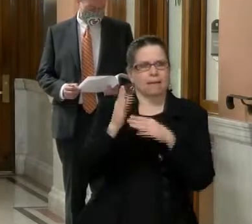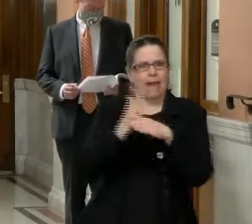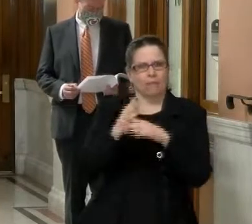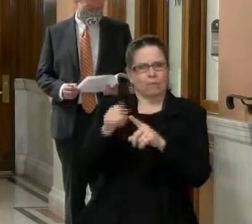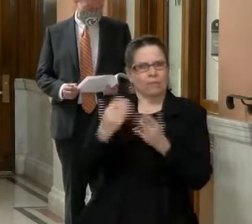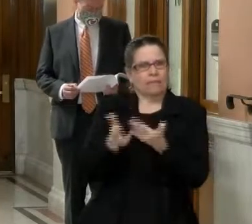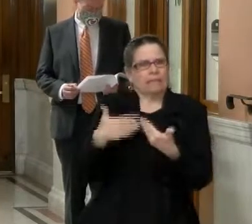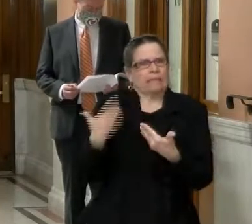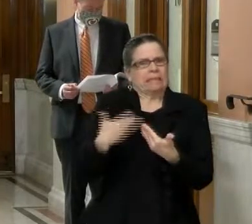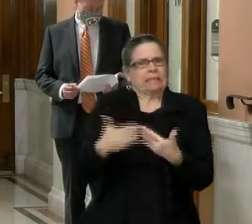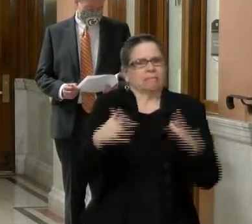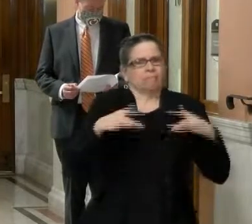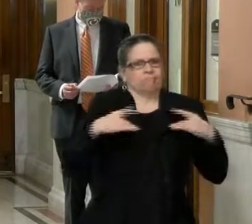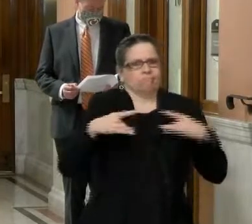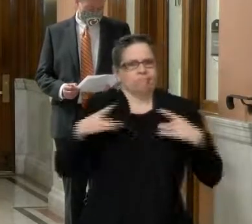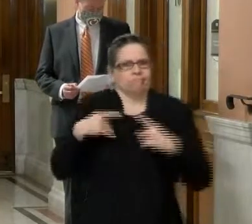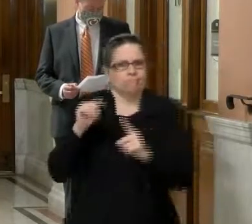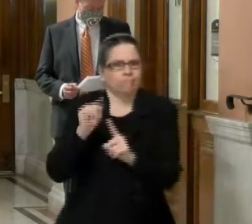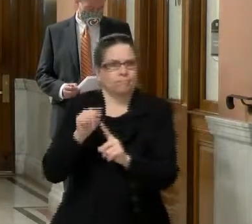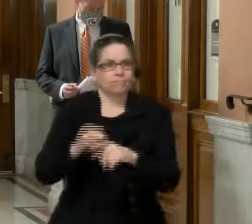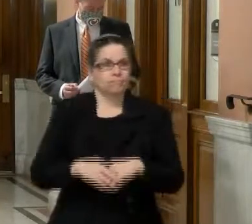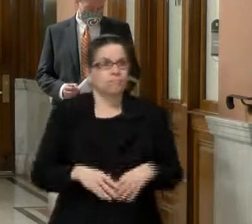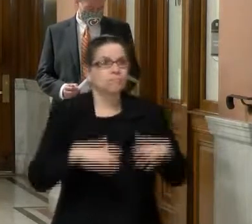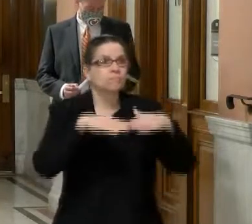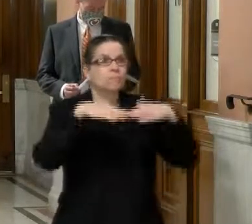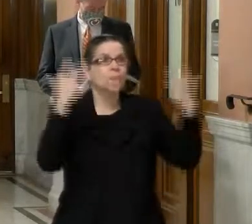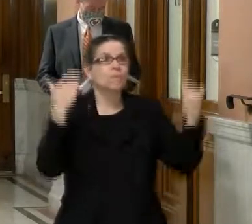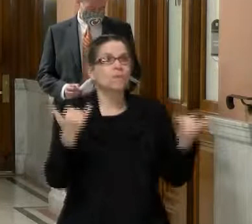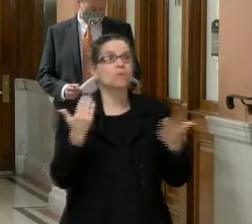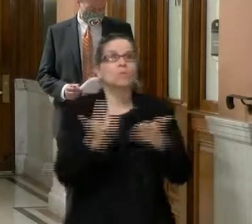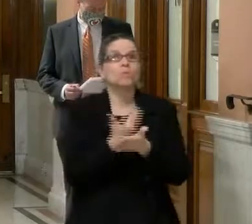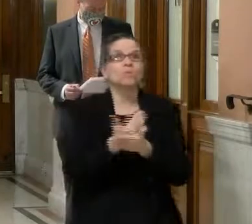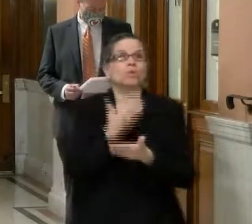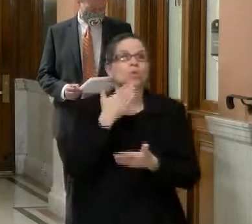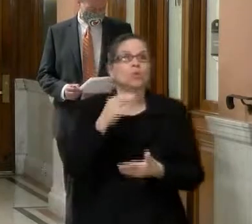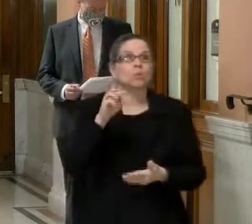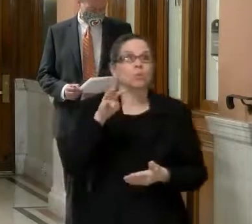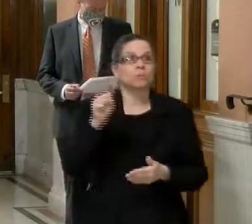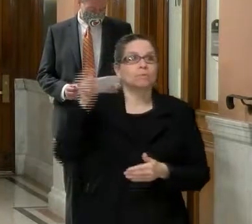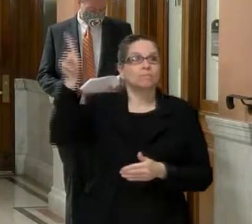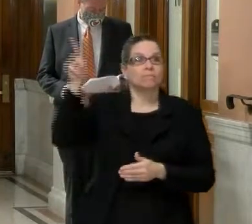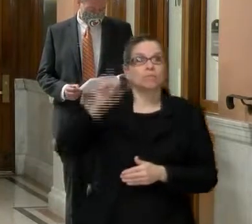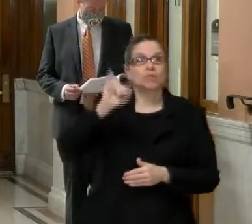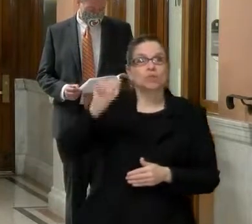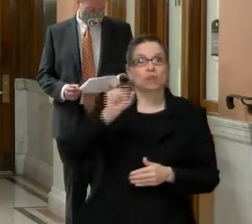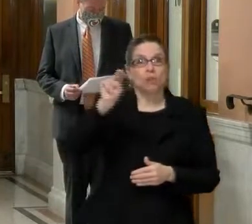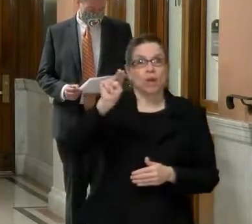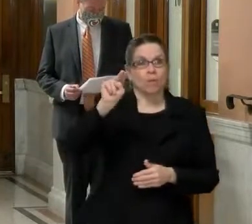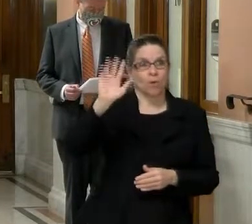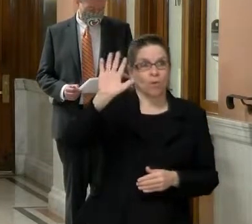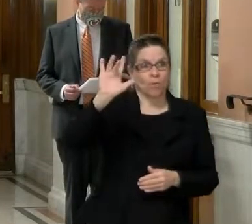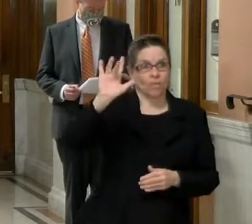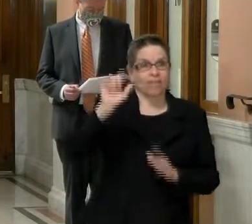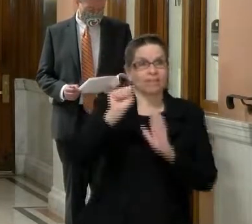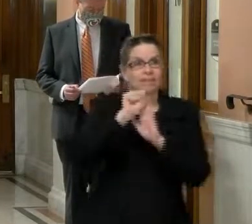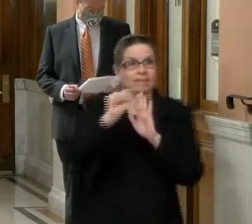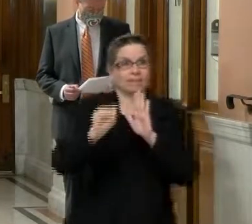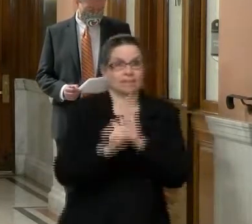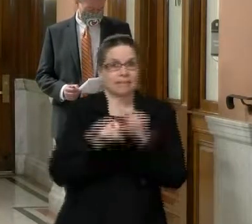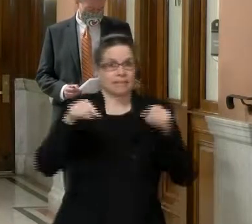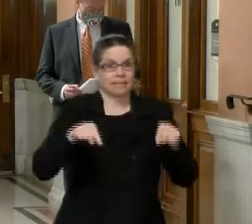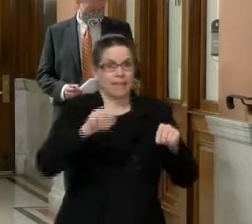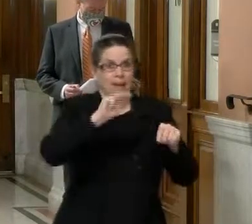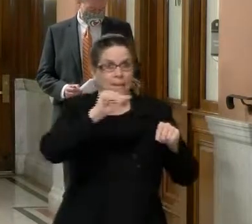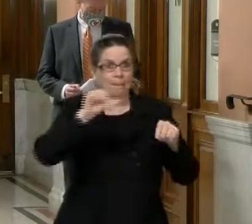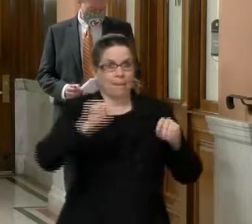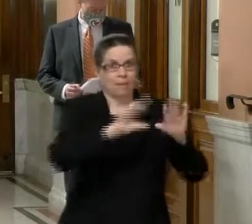reopening news. Uh, I think government announced today effective Monday, January 25th at 5 a.m. The stay at home advisory for hours